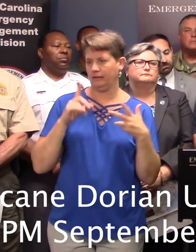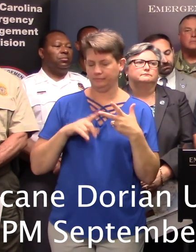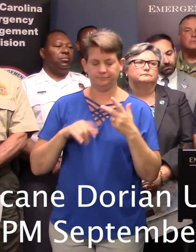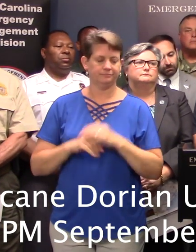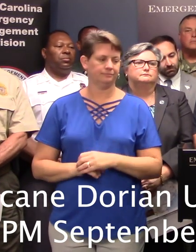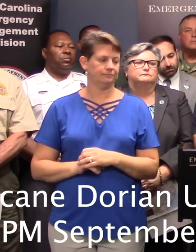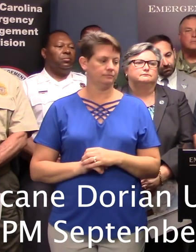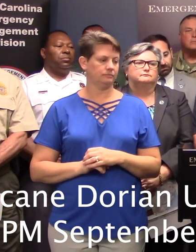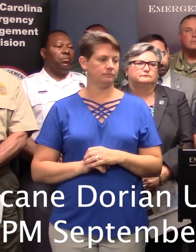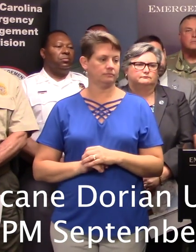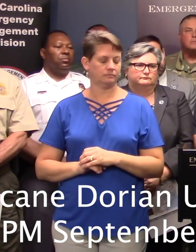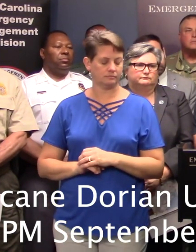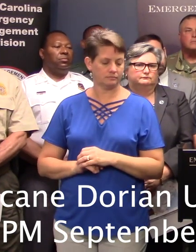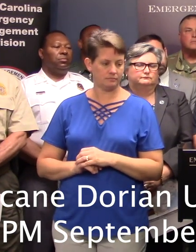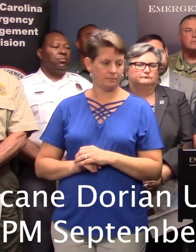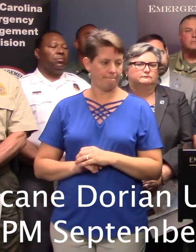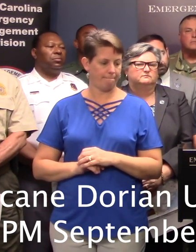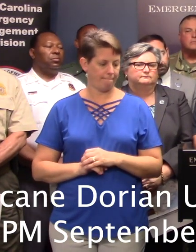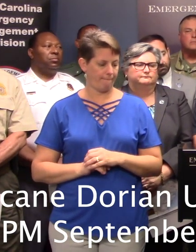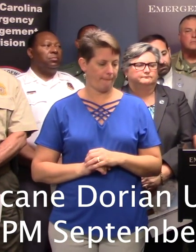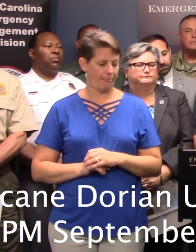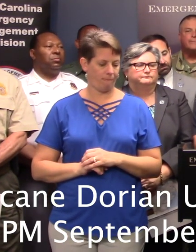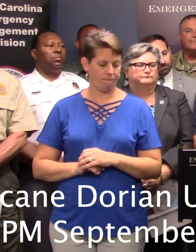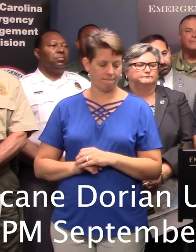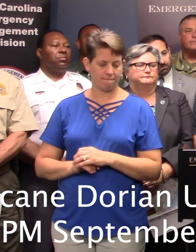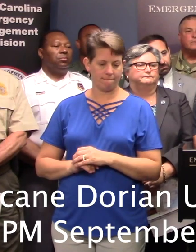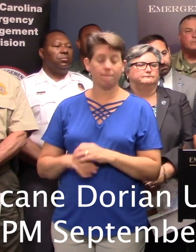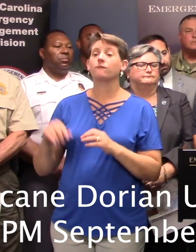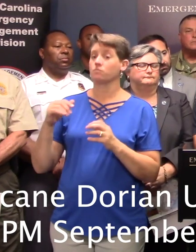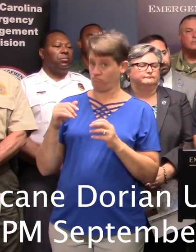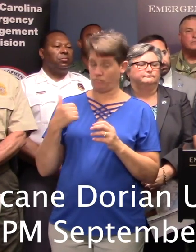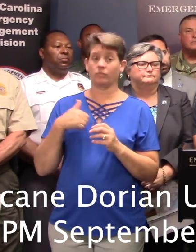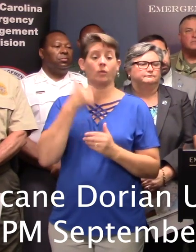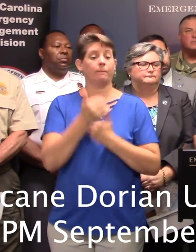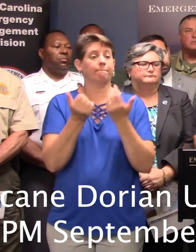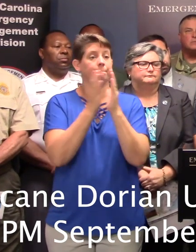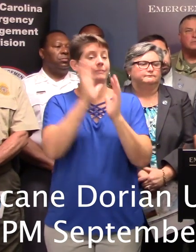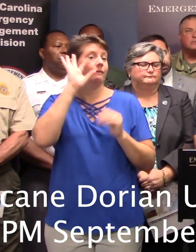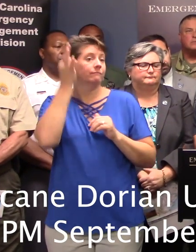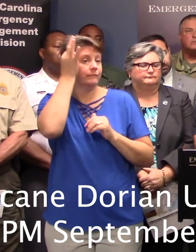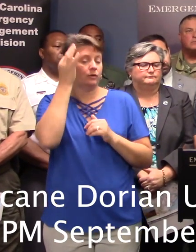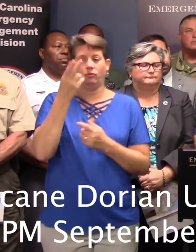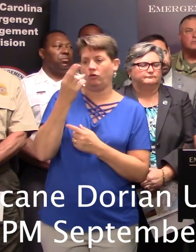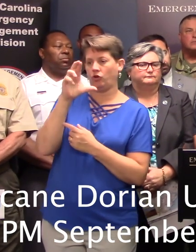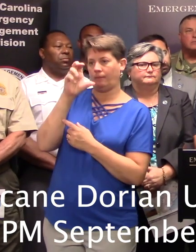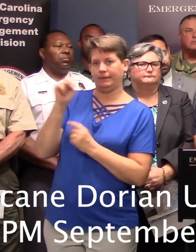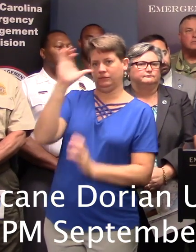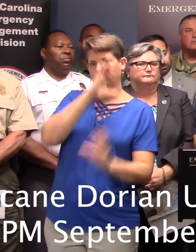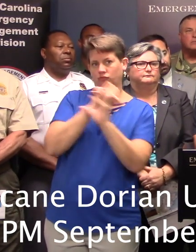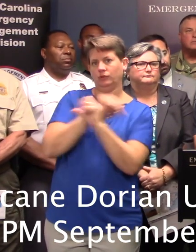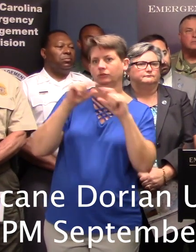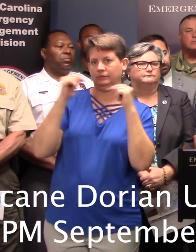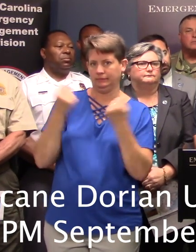And I already mentioned is that we're in the process of requesting a federal urban search and rescue team to assist with